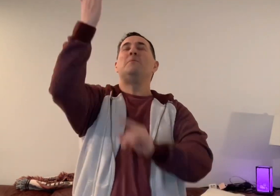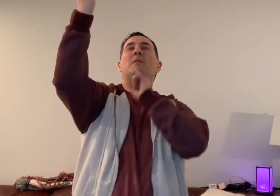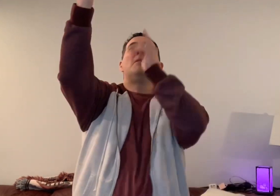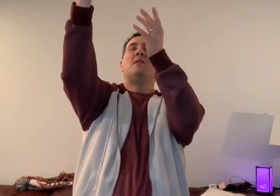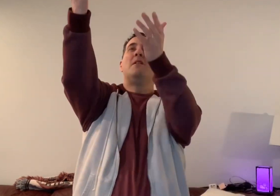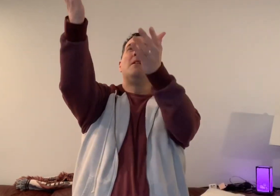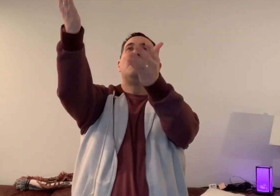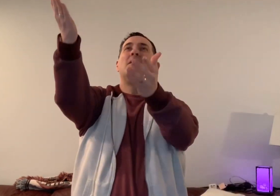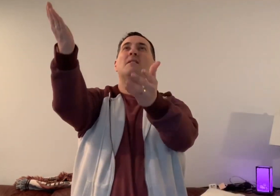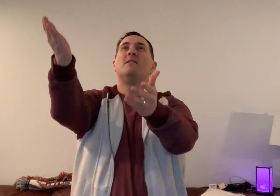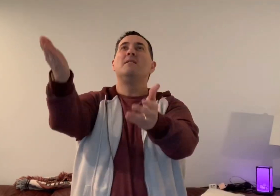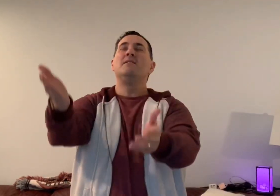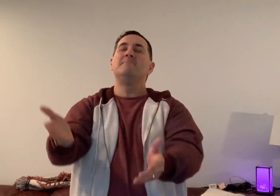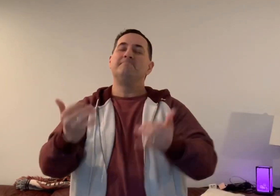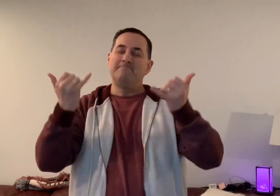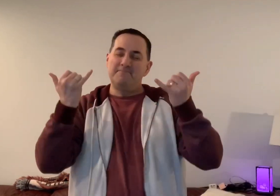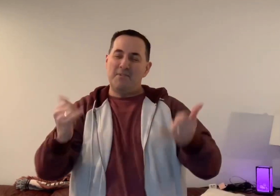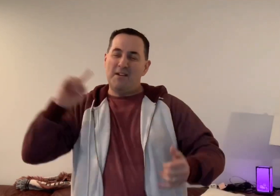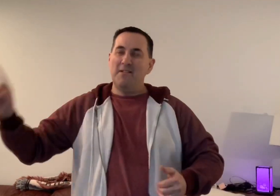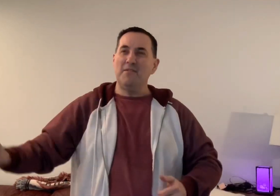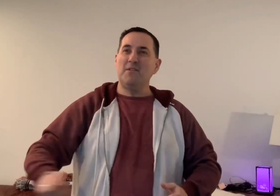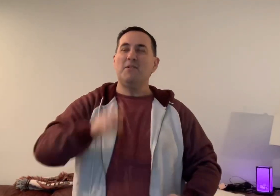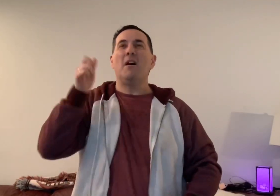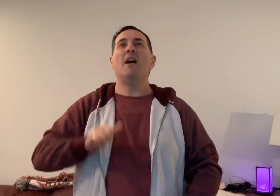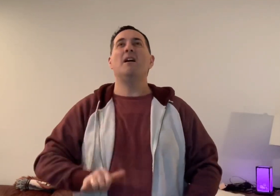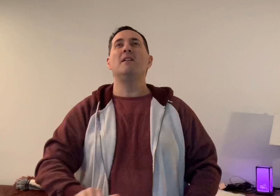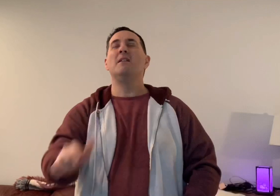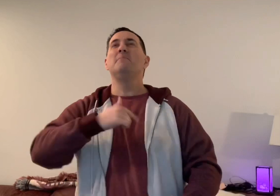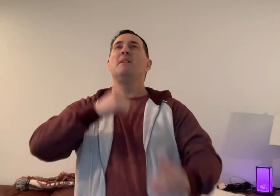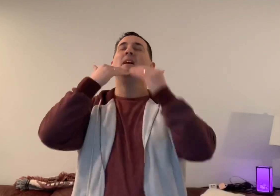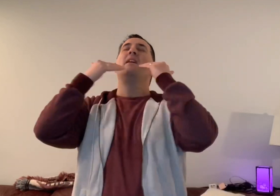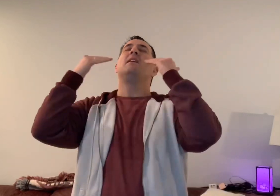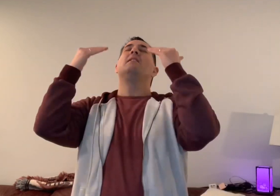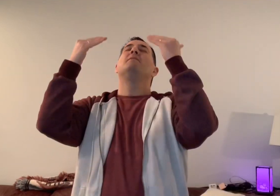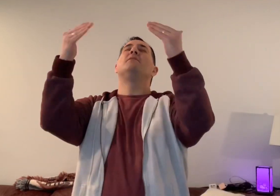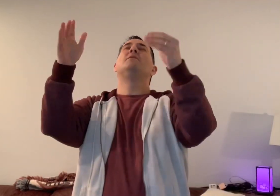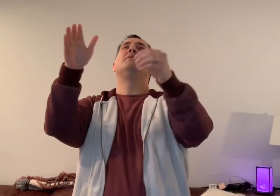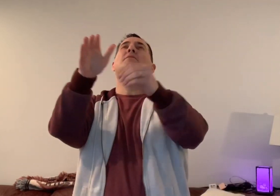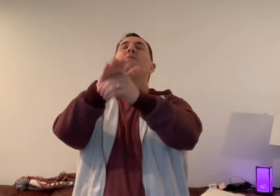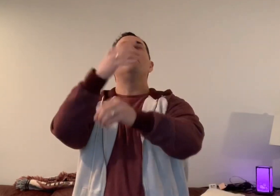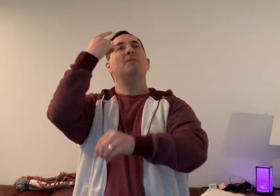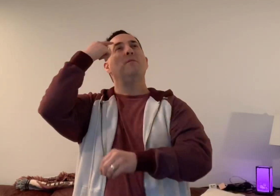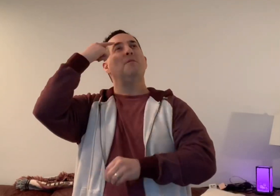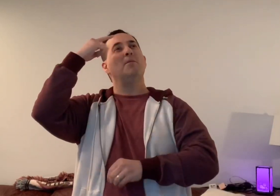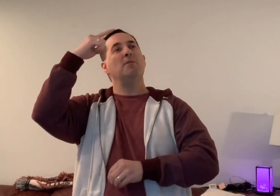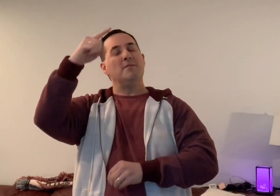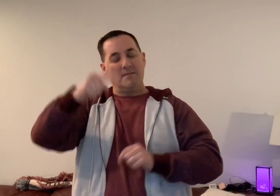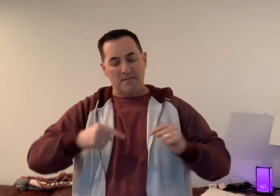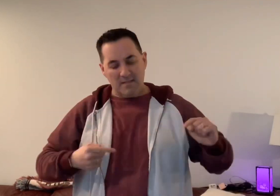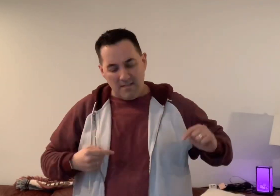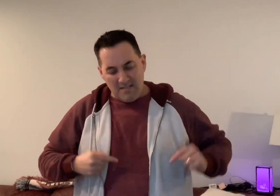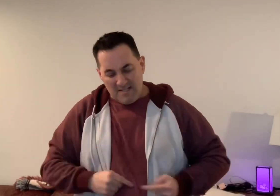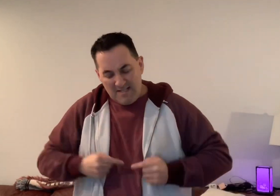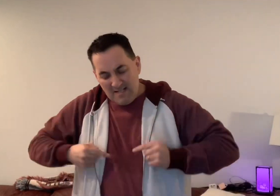are So forever I am thankful for the scars